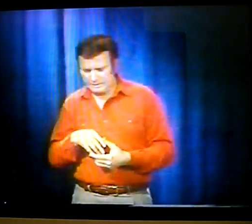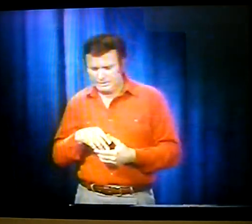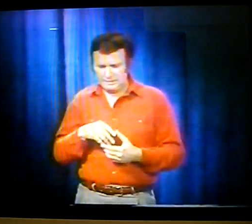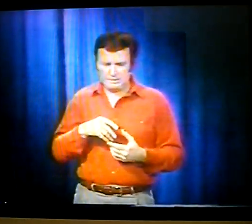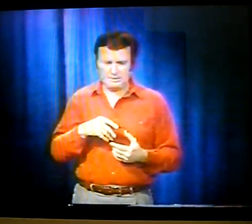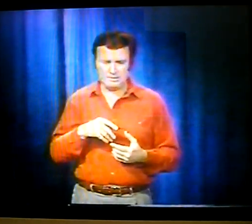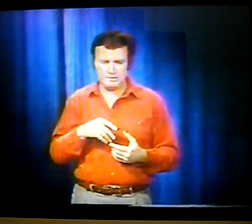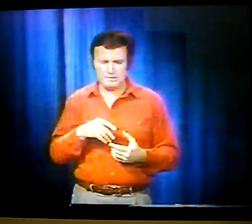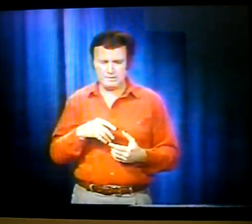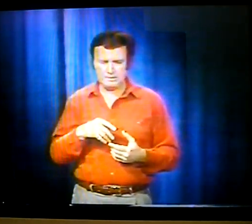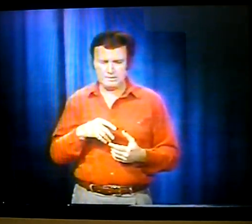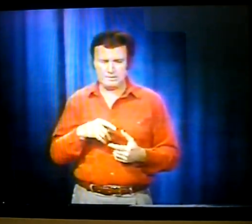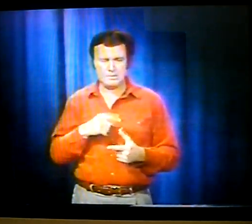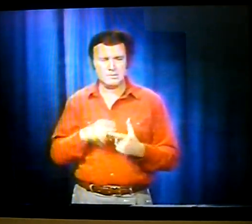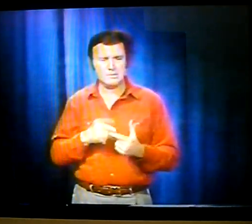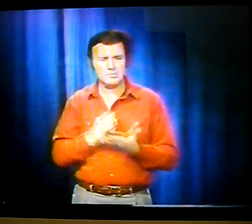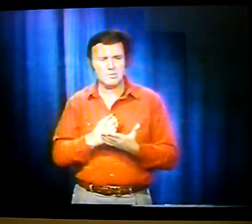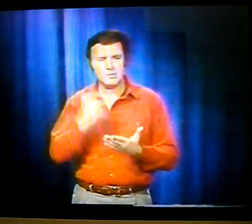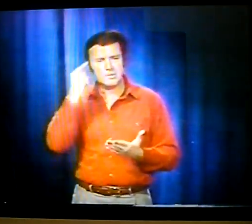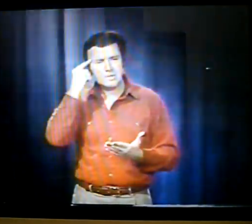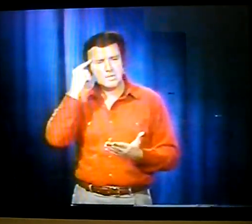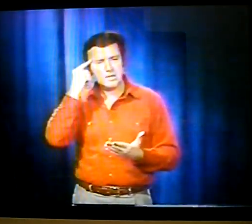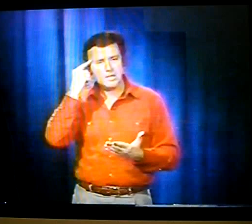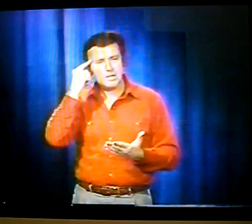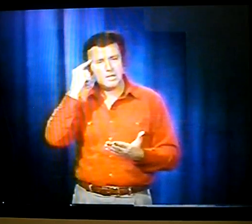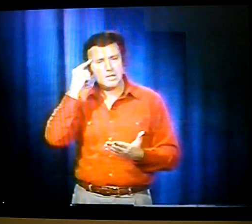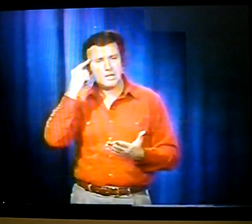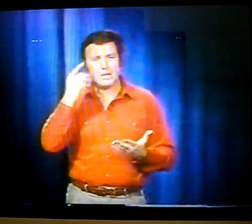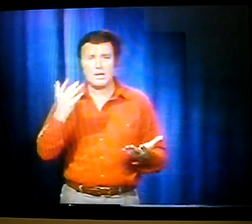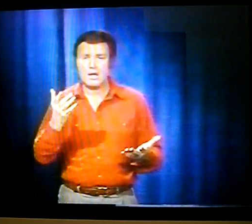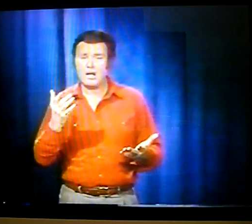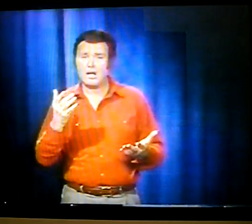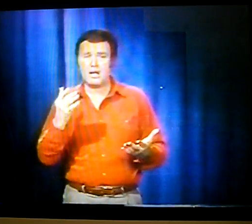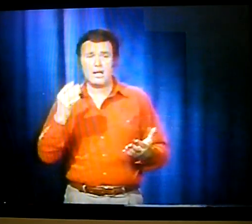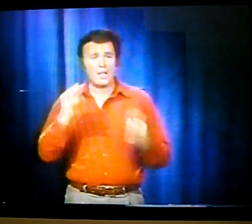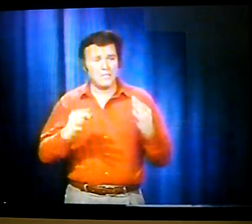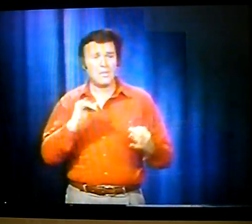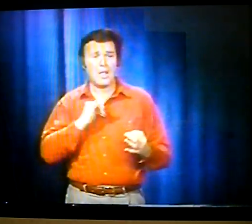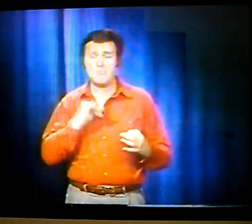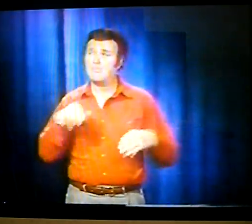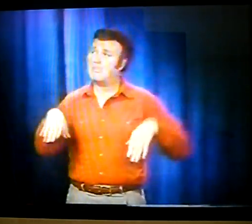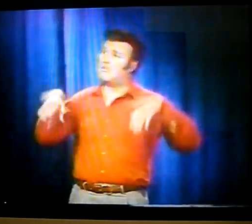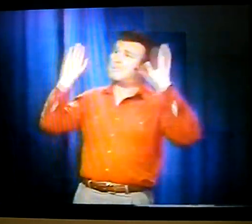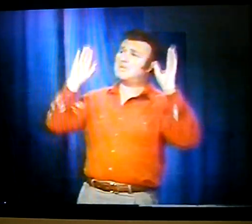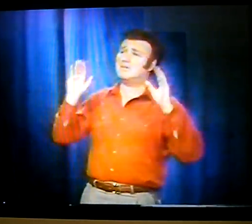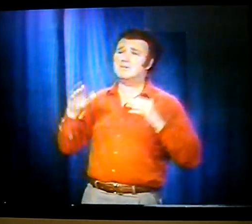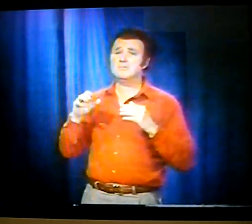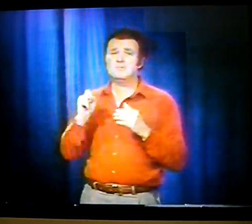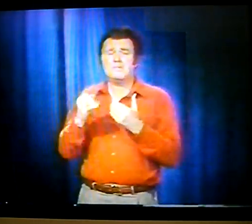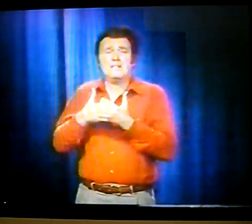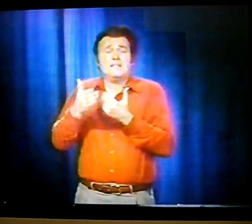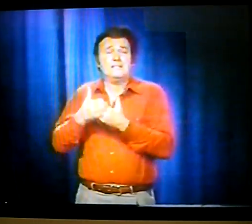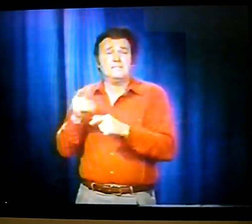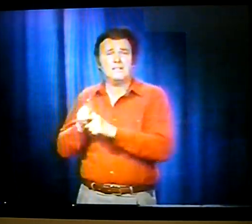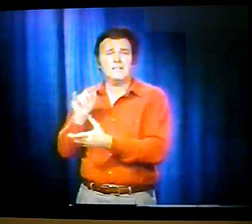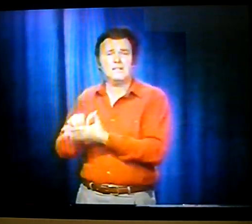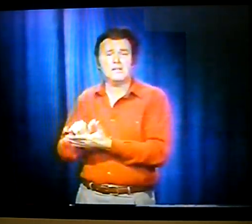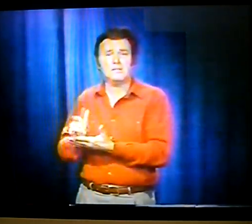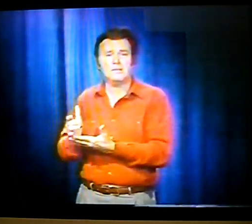I took a few steps, and I stopped, and I thought, I could give